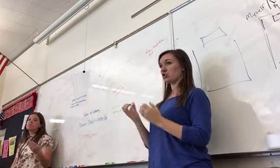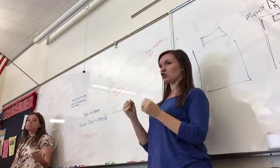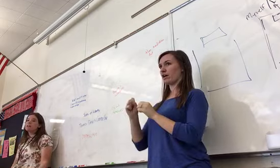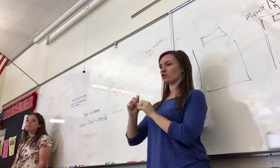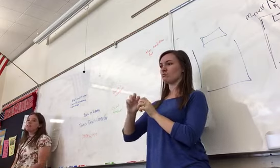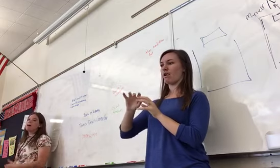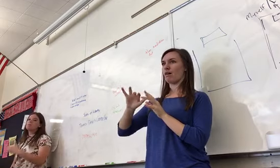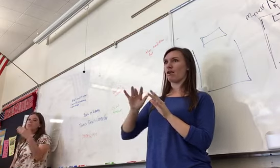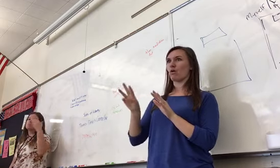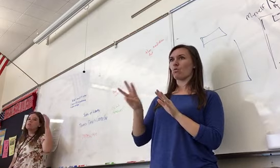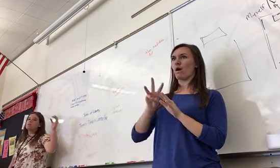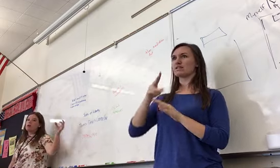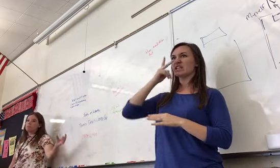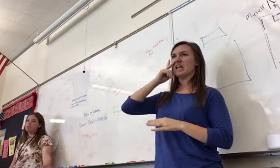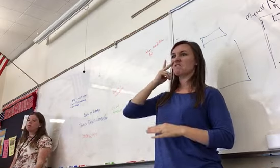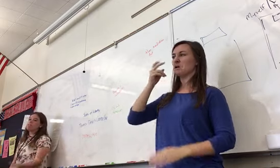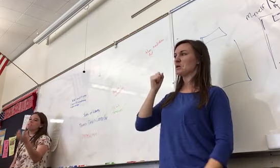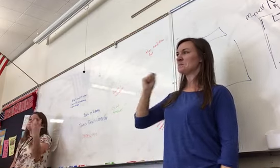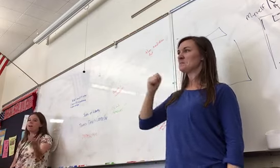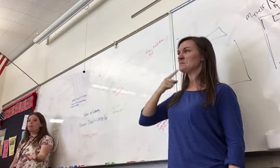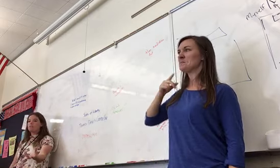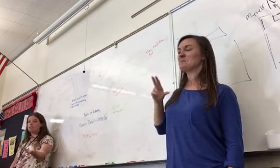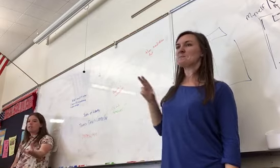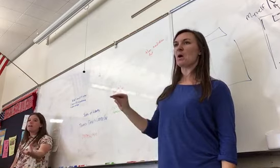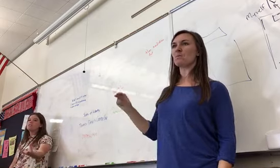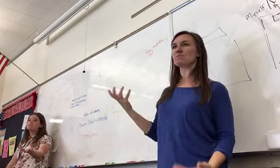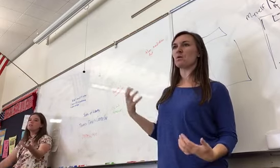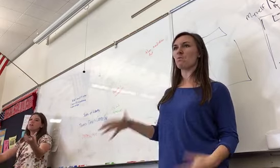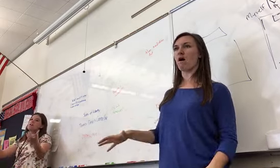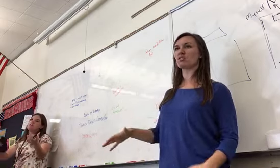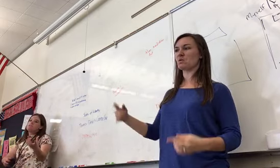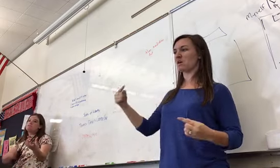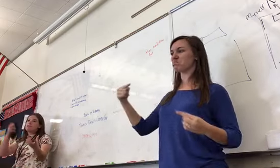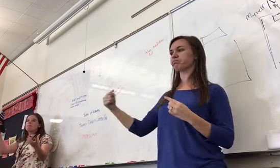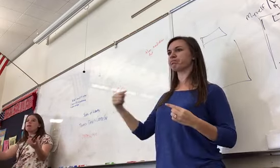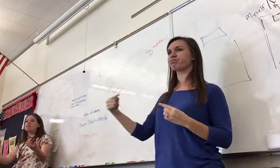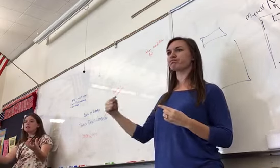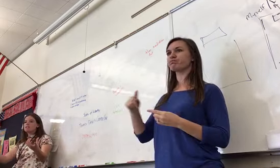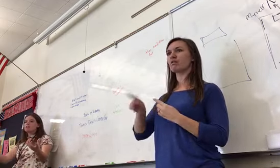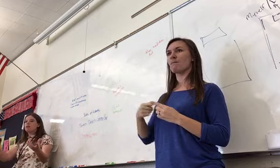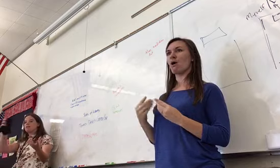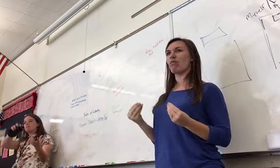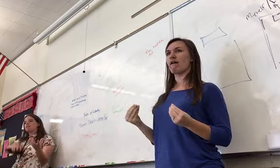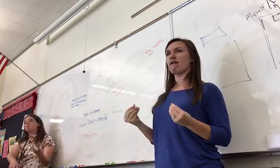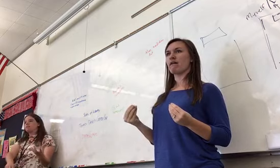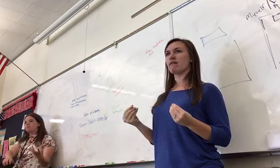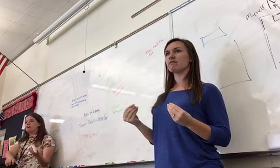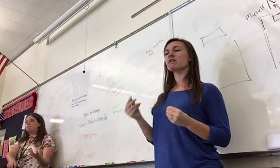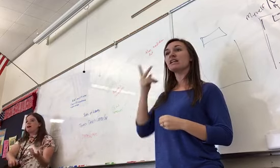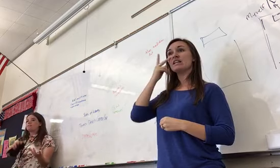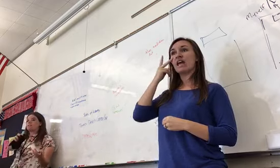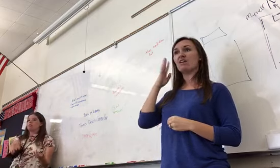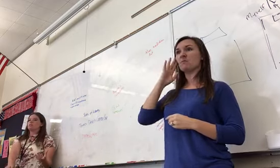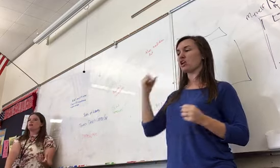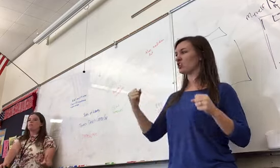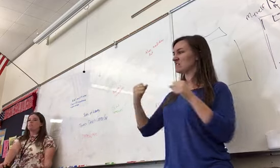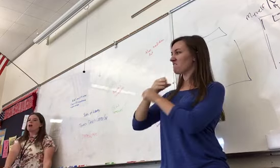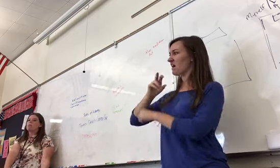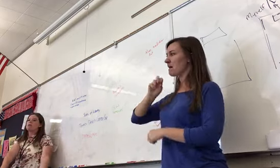same exact thing happens where people begin to fight over their lands. Native Americans are going to be able to fight back thinking it would solve the problem.